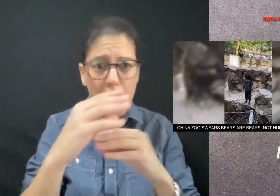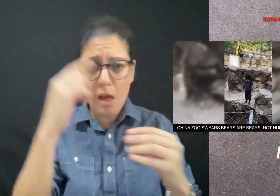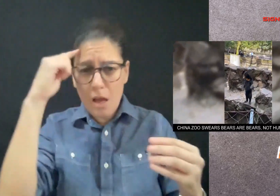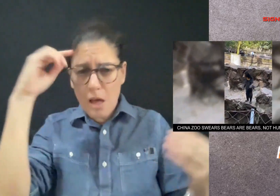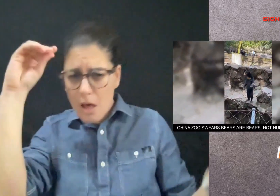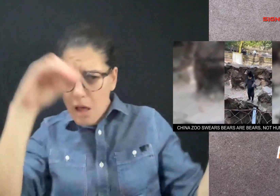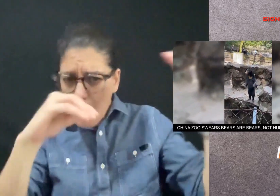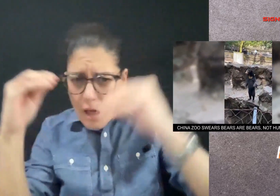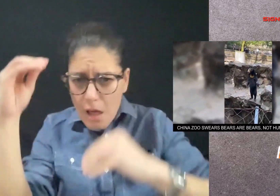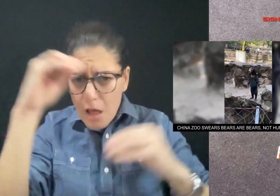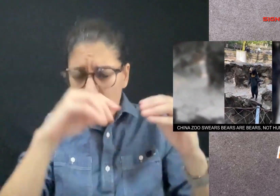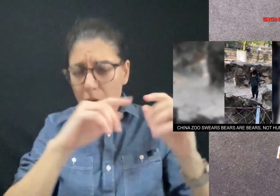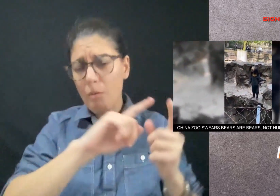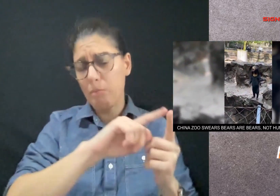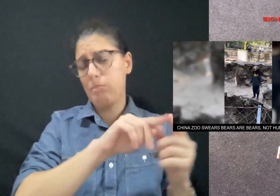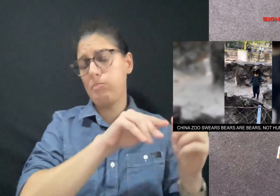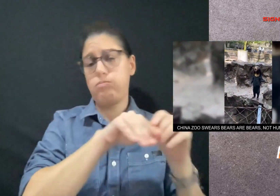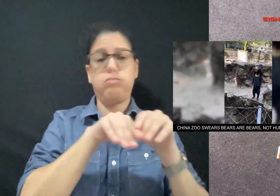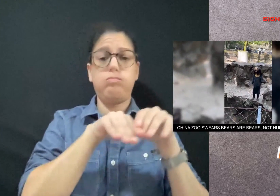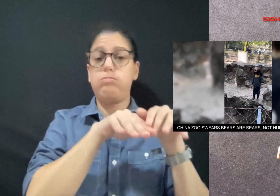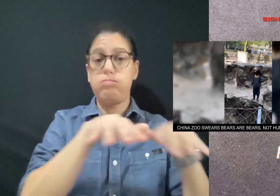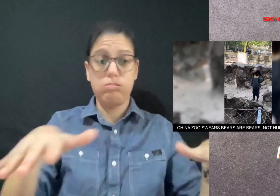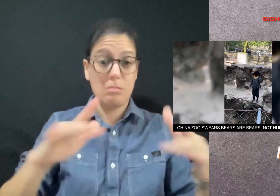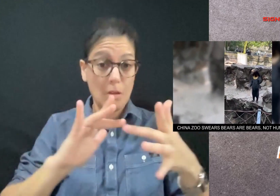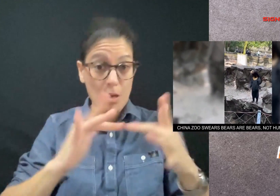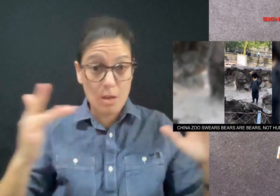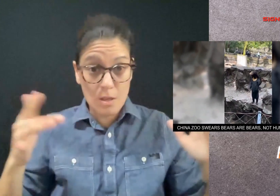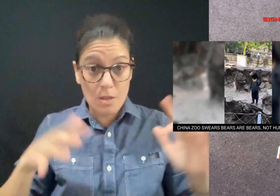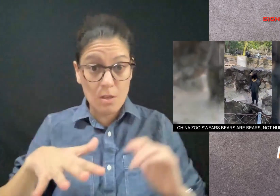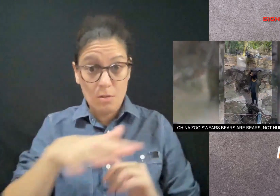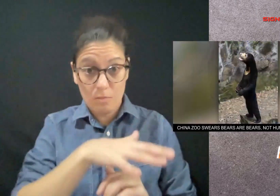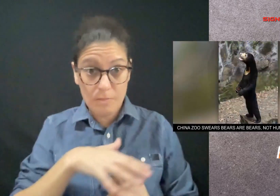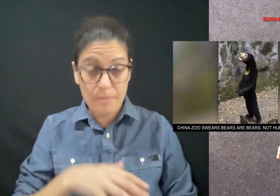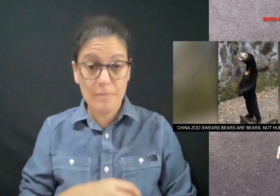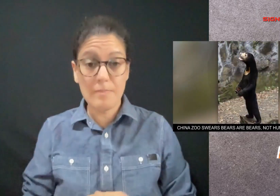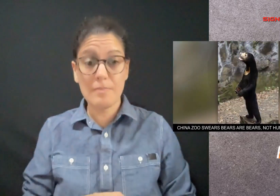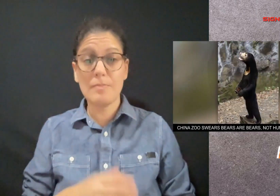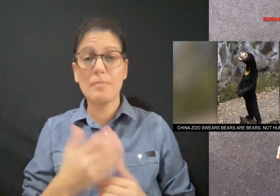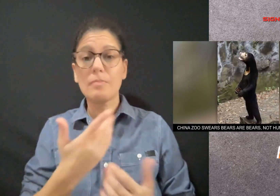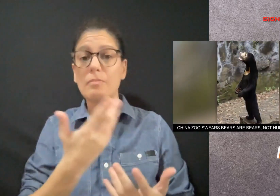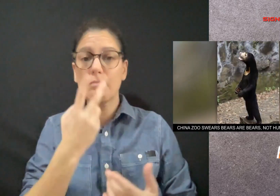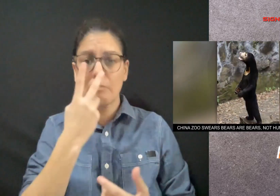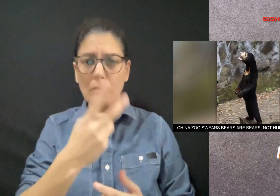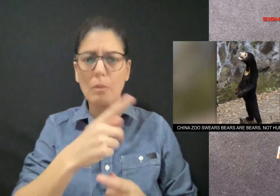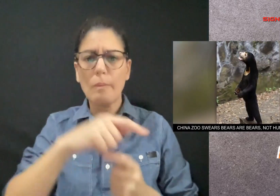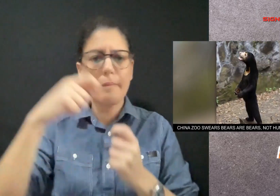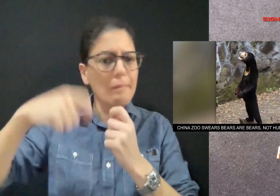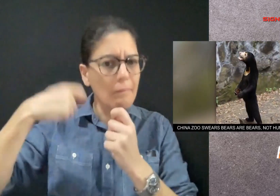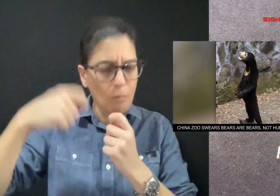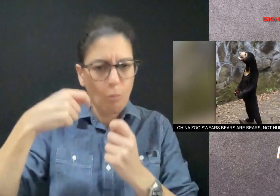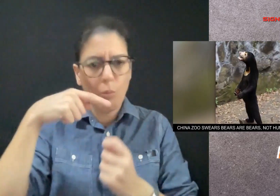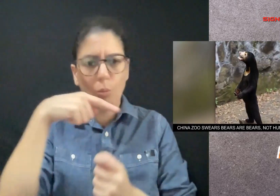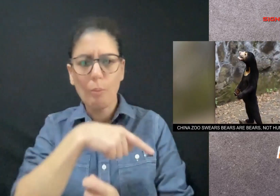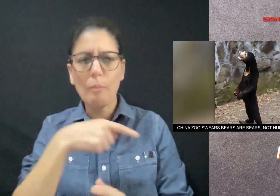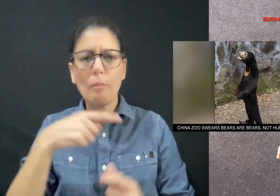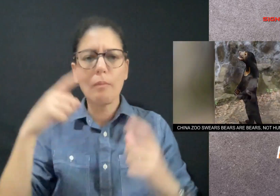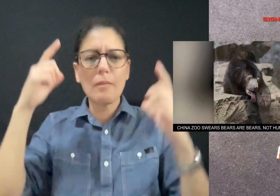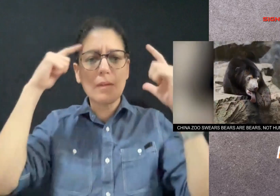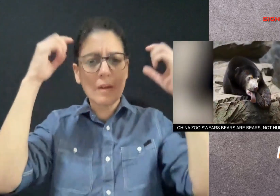Rumors and conspiracy theories have been swirling on social media after video of a sun bear standing on